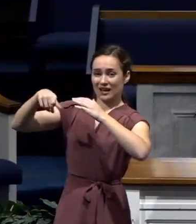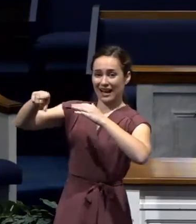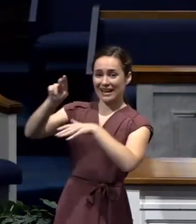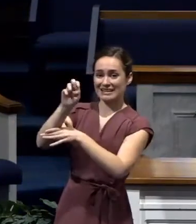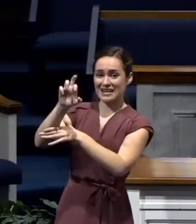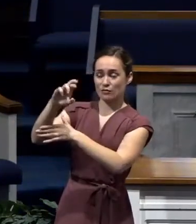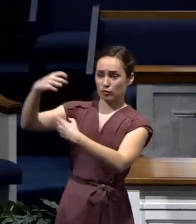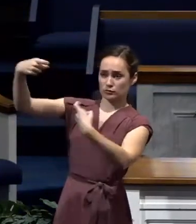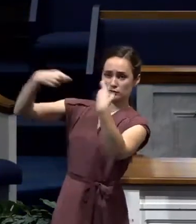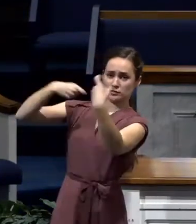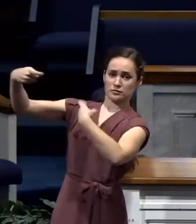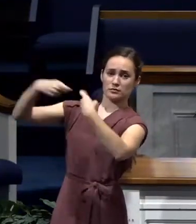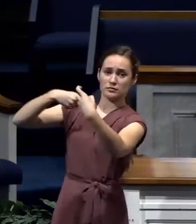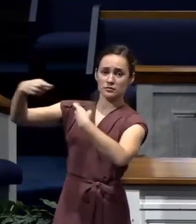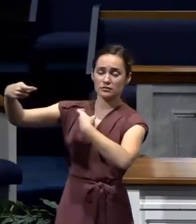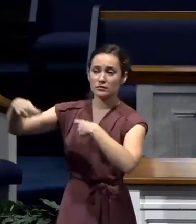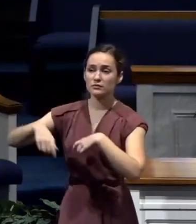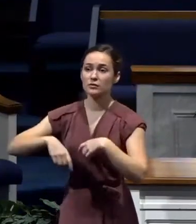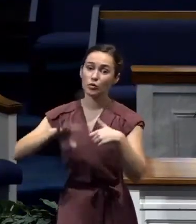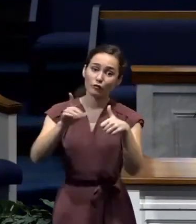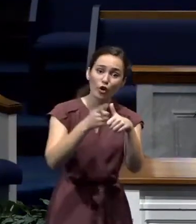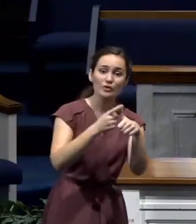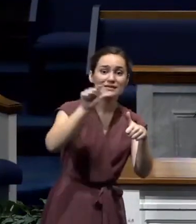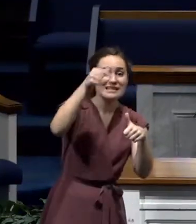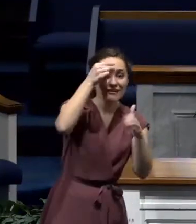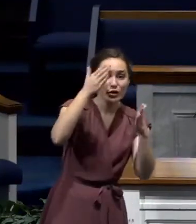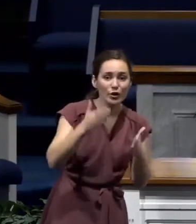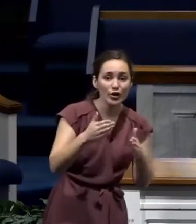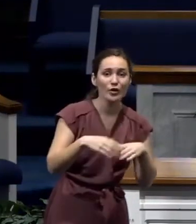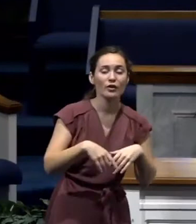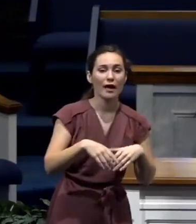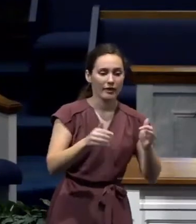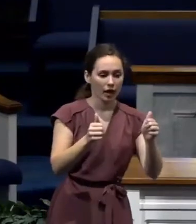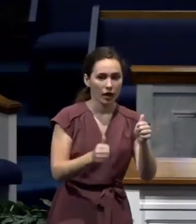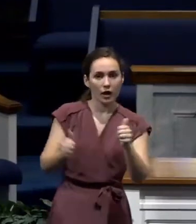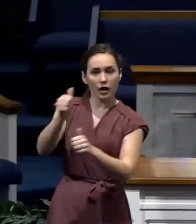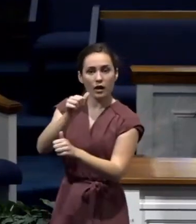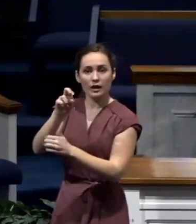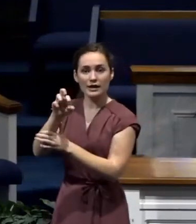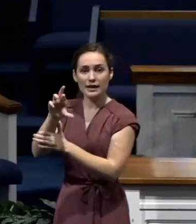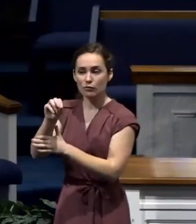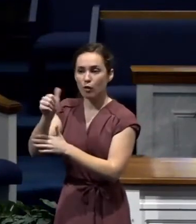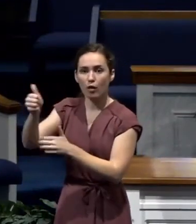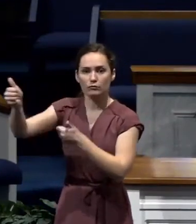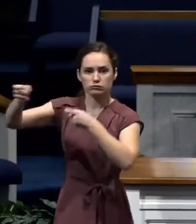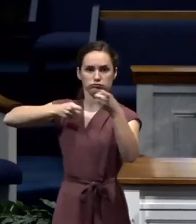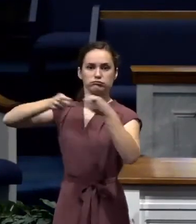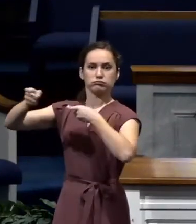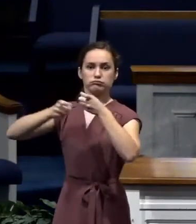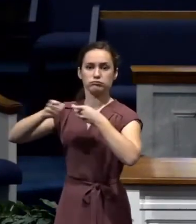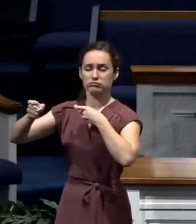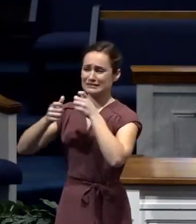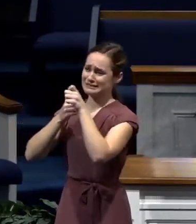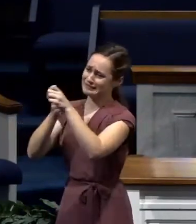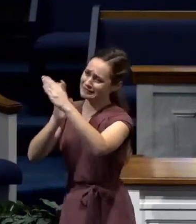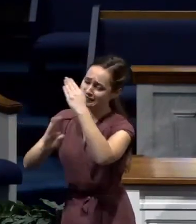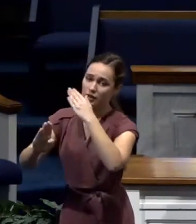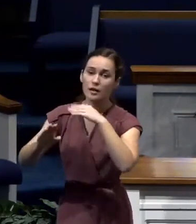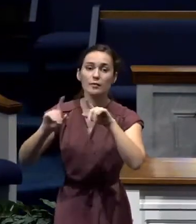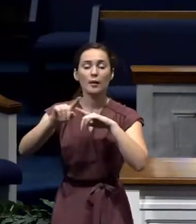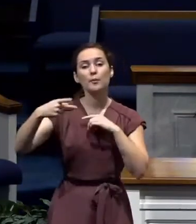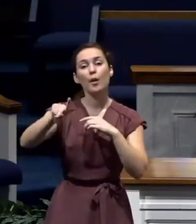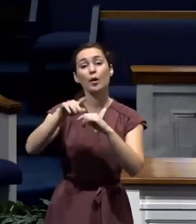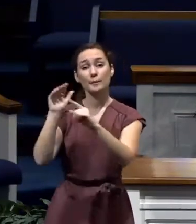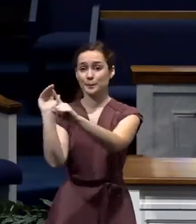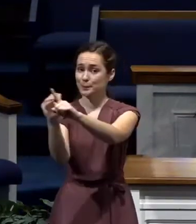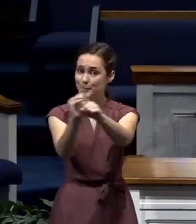emperor. First, the governors, Festus and Felix, and now this emperor, Nero. But Paul reminds the believers, and I want to remind you